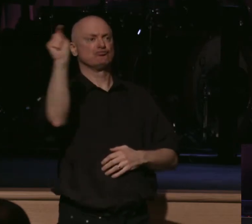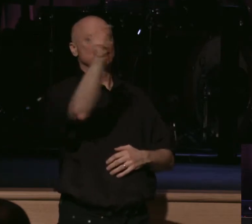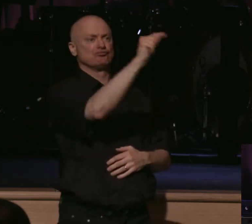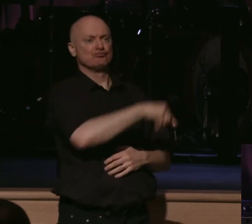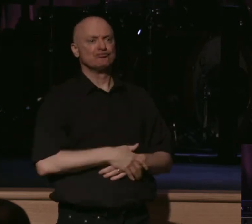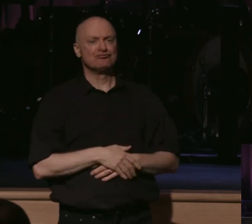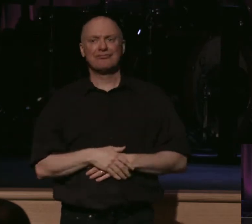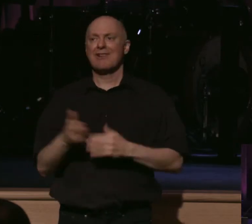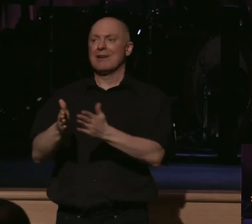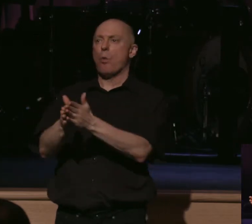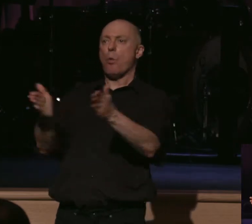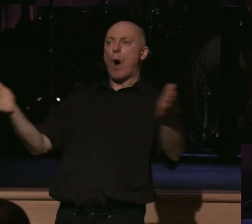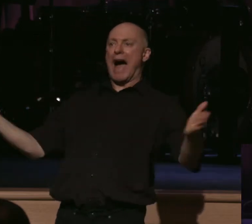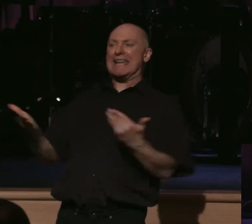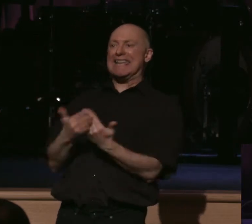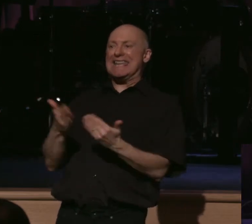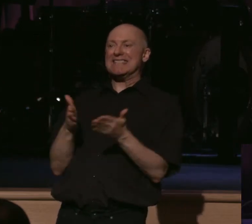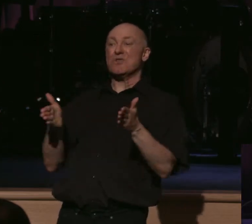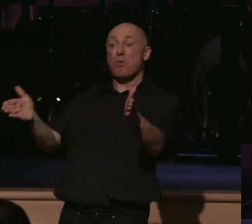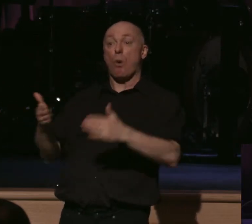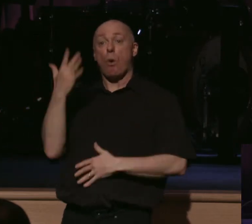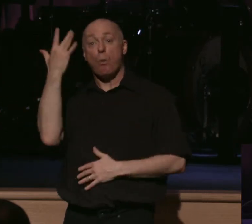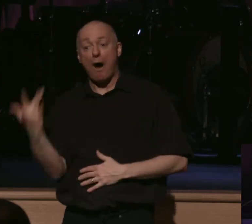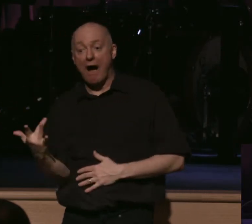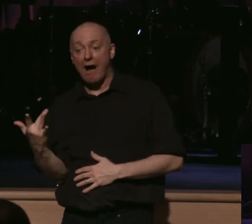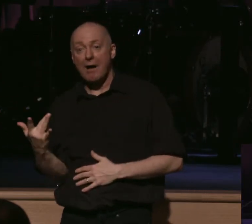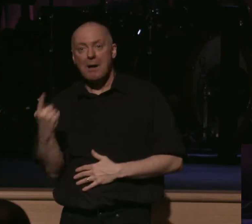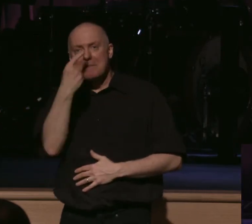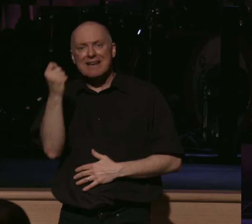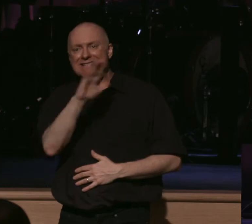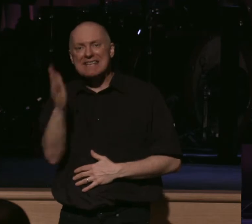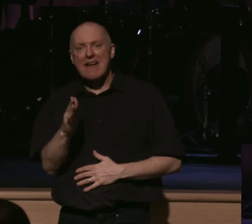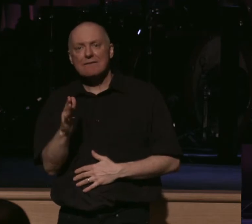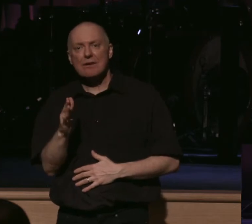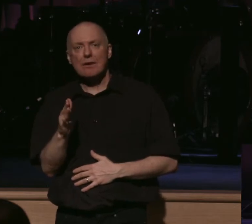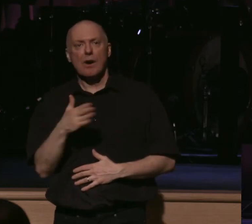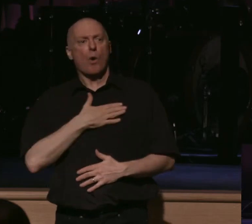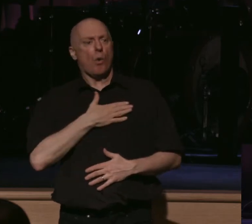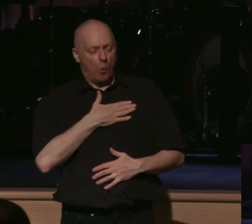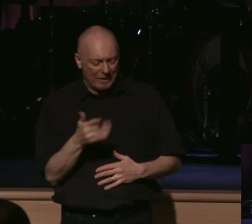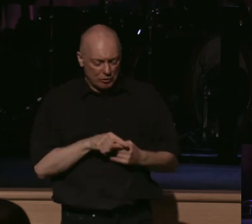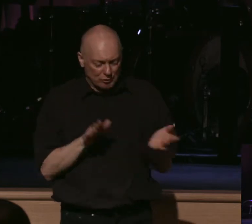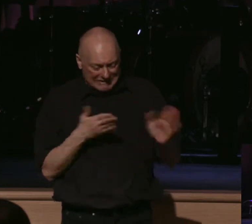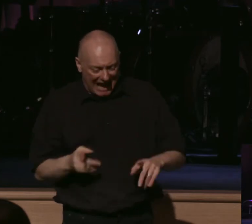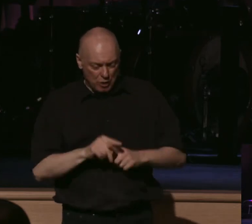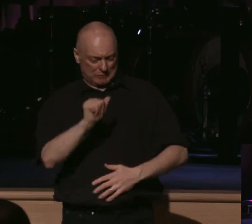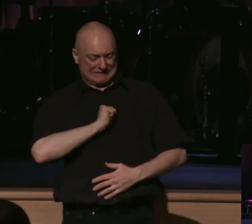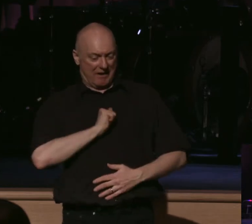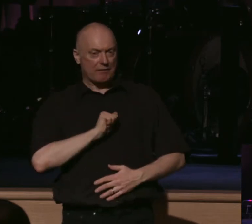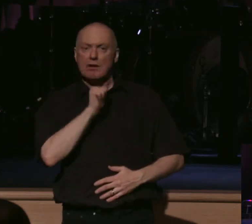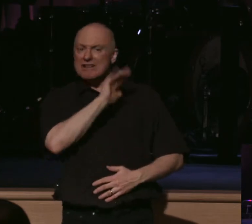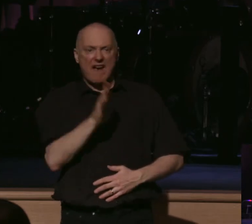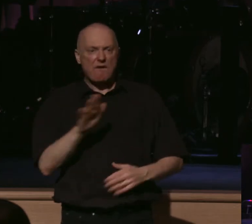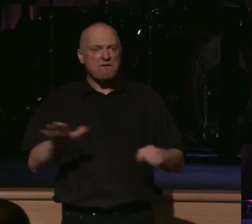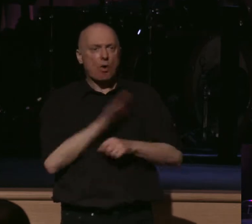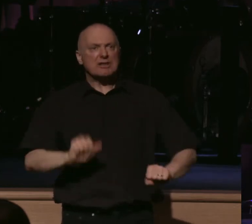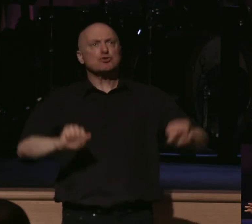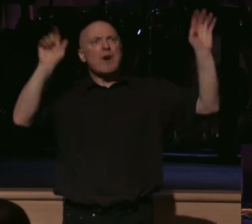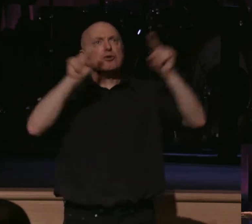on the wide and easy road because ultimately they've never died to self. They've never fully surrendered to Jesus Christ. They've never